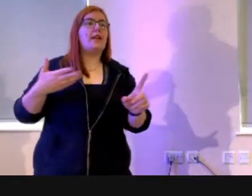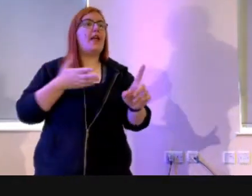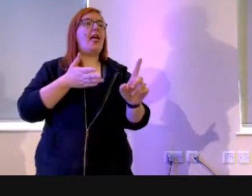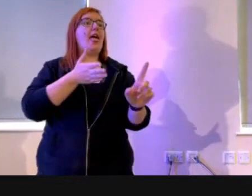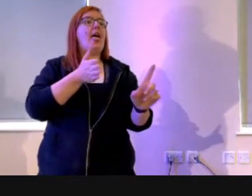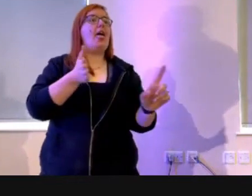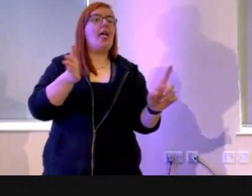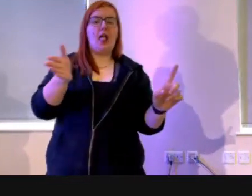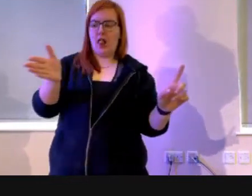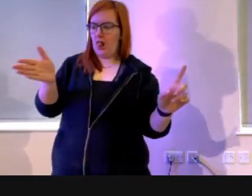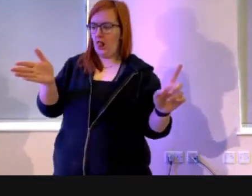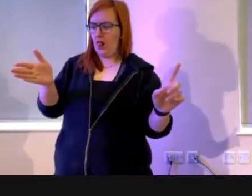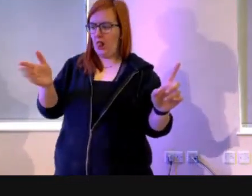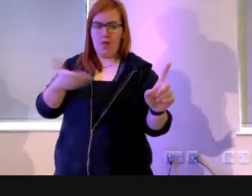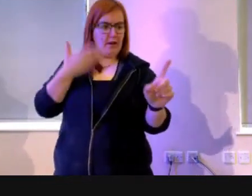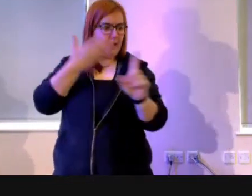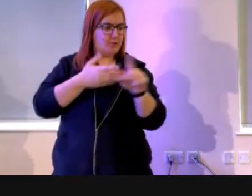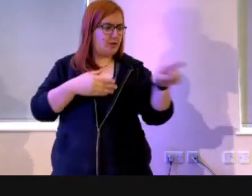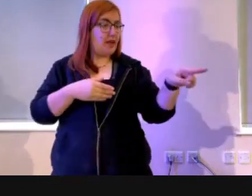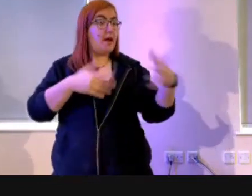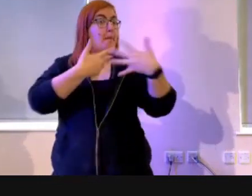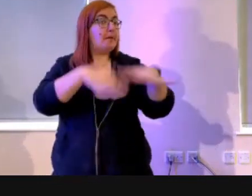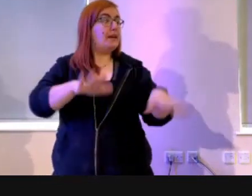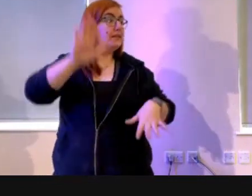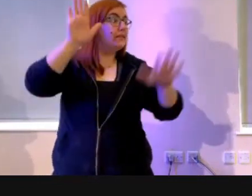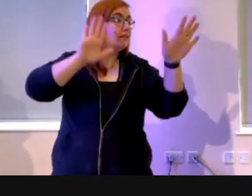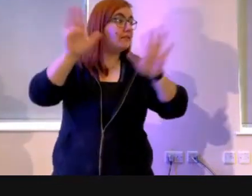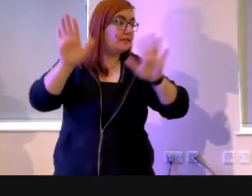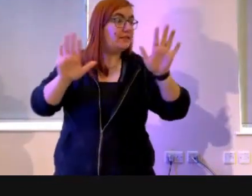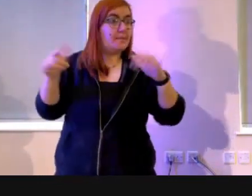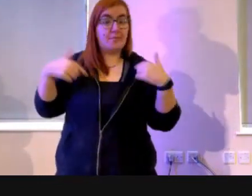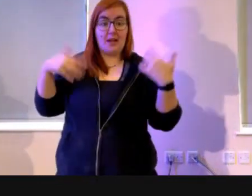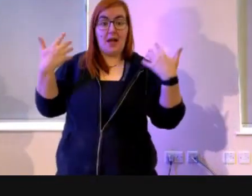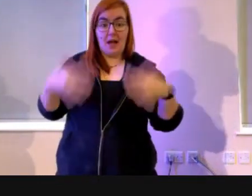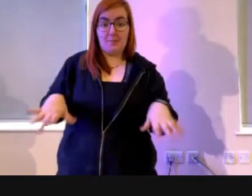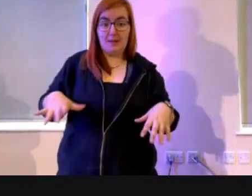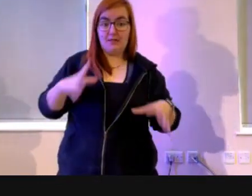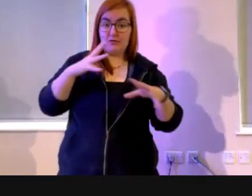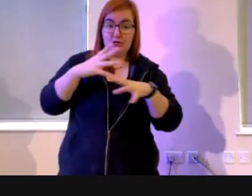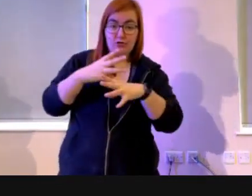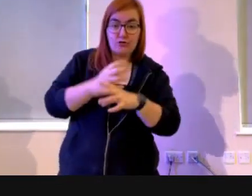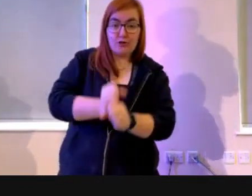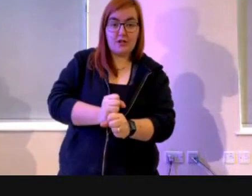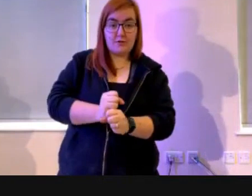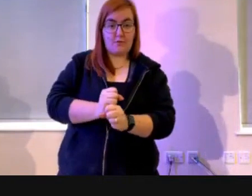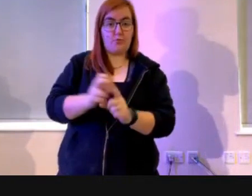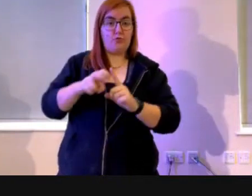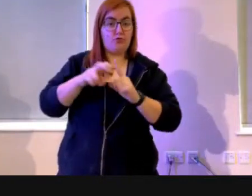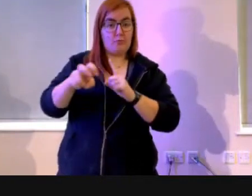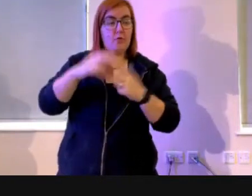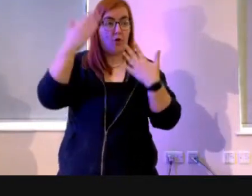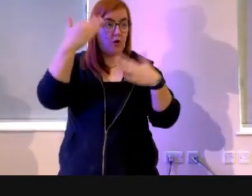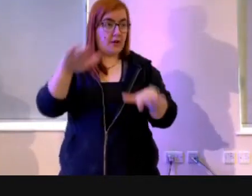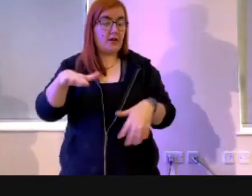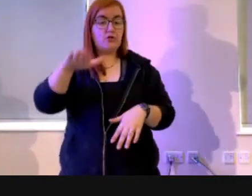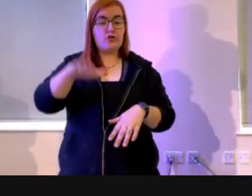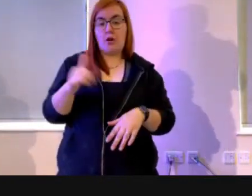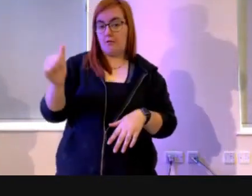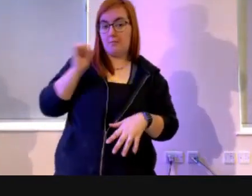miles away from your destination. Anyone ever done that? I did that on a very stressful trip to a holiday with a child that was being sick. And we